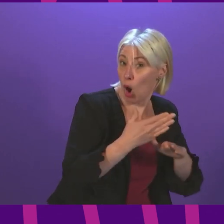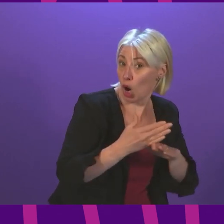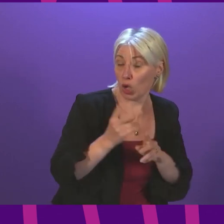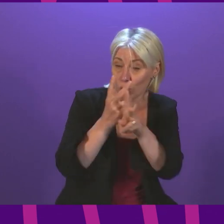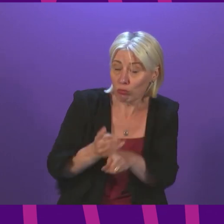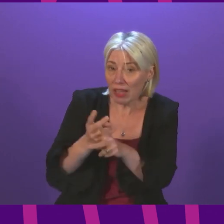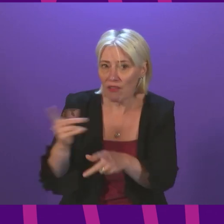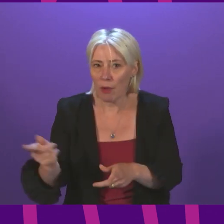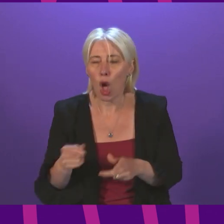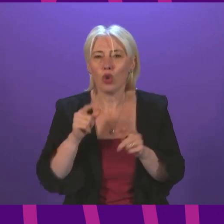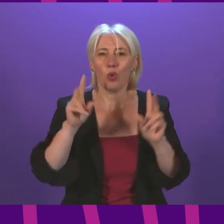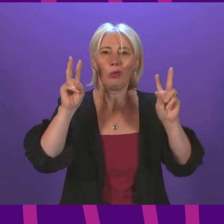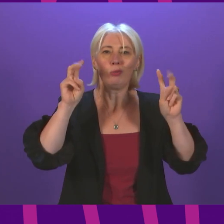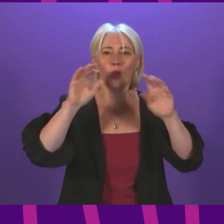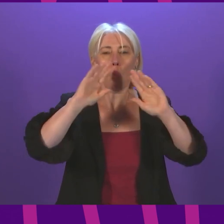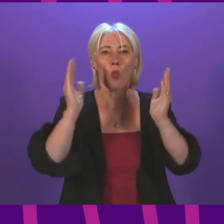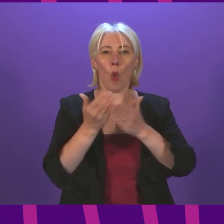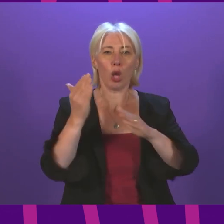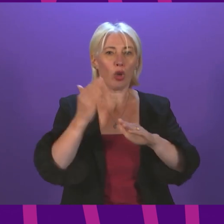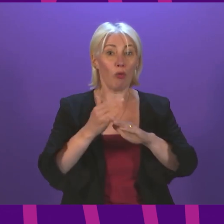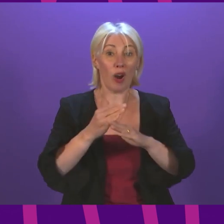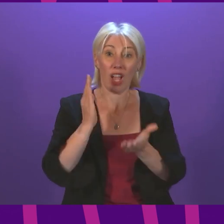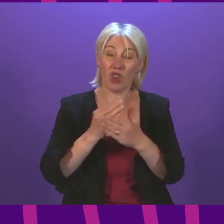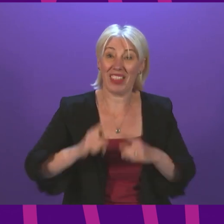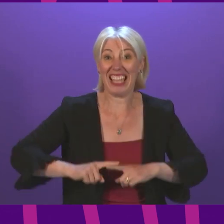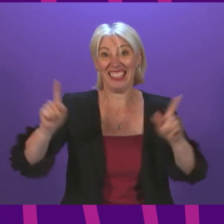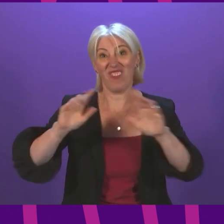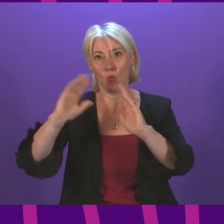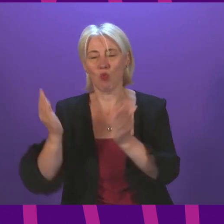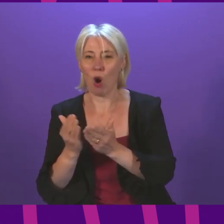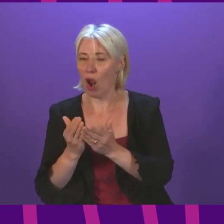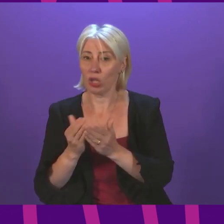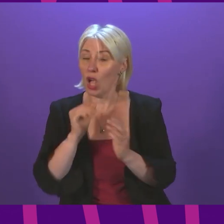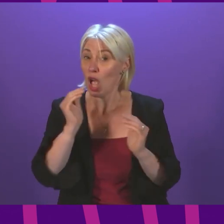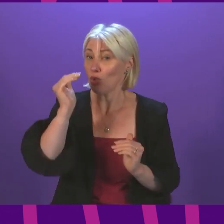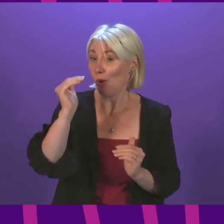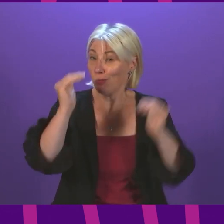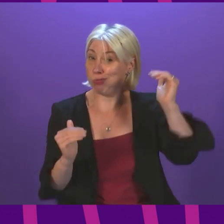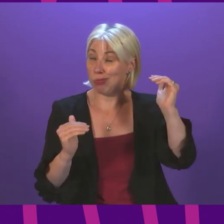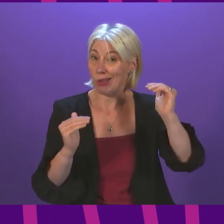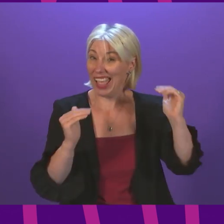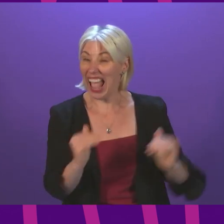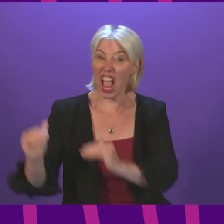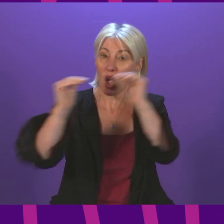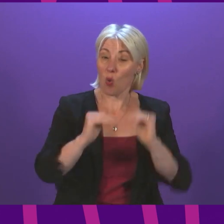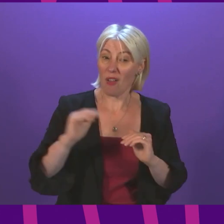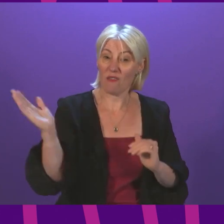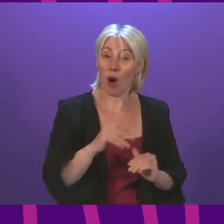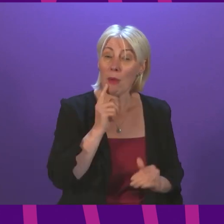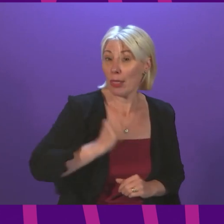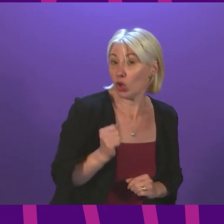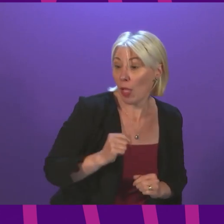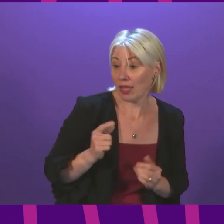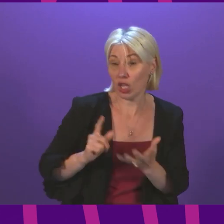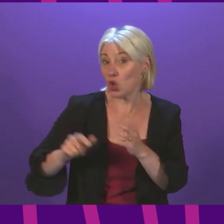not the world of work that his party think it is, and that it is deeply unequal for many, many people living across Scotland and the United Kingdom? Miles